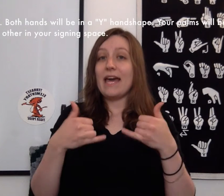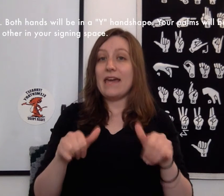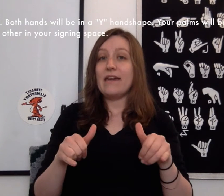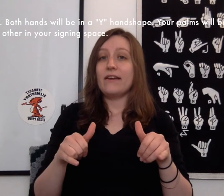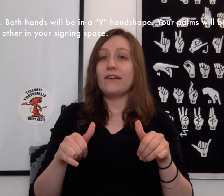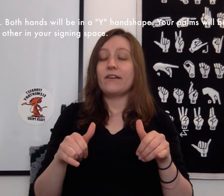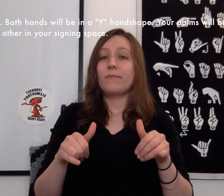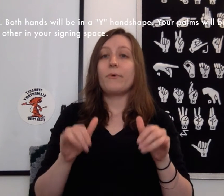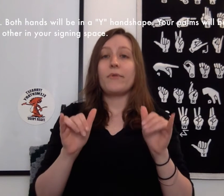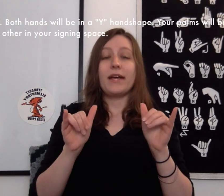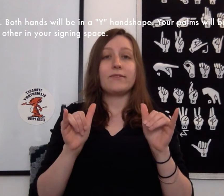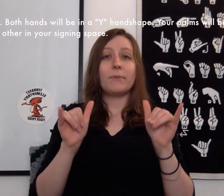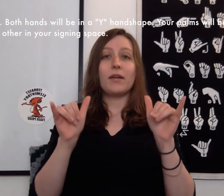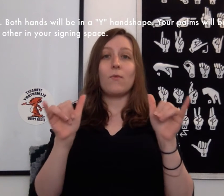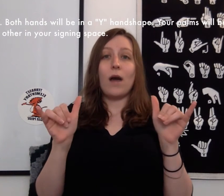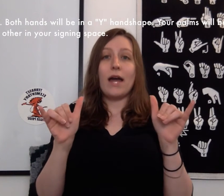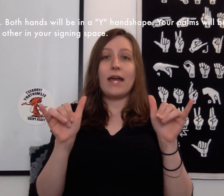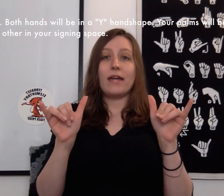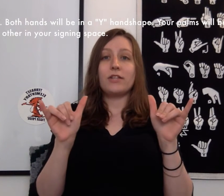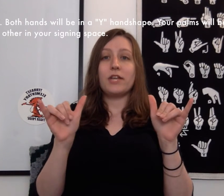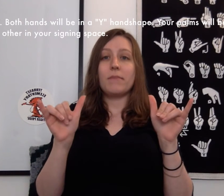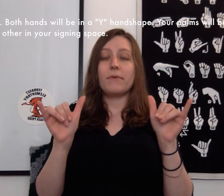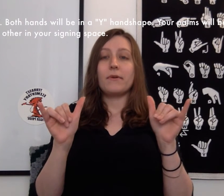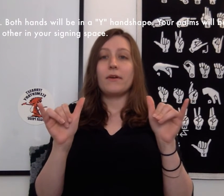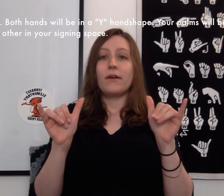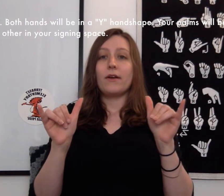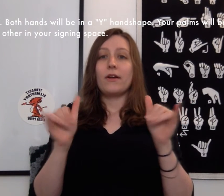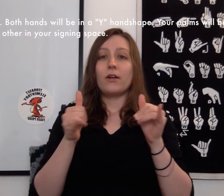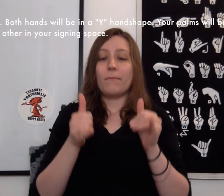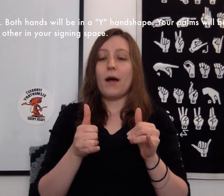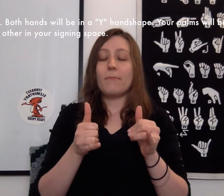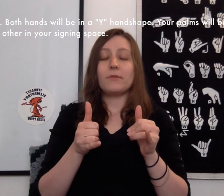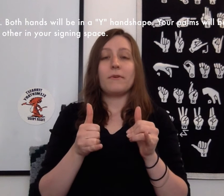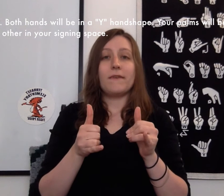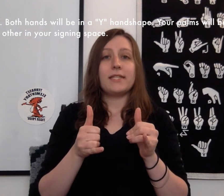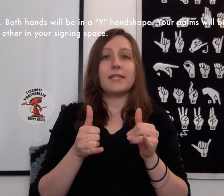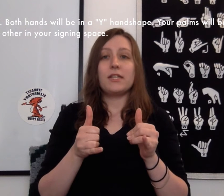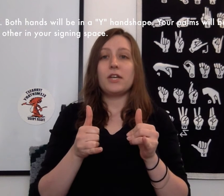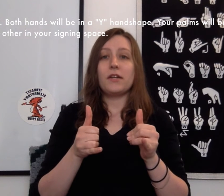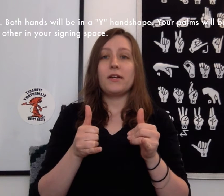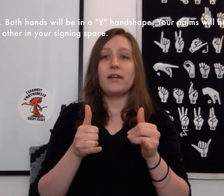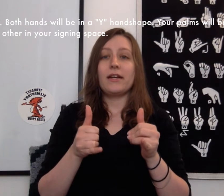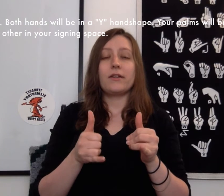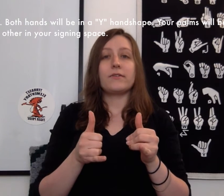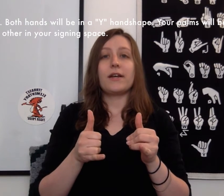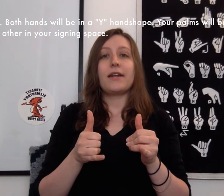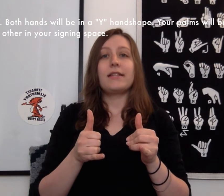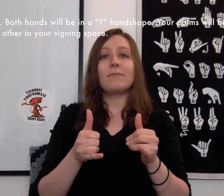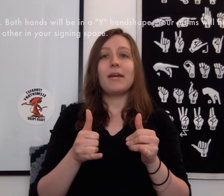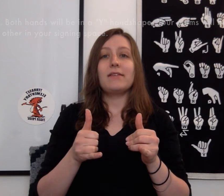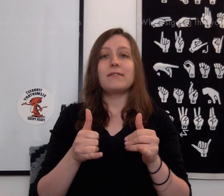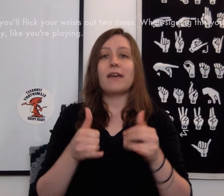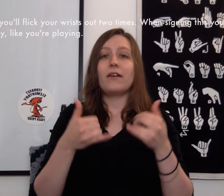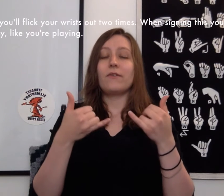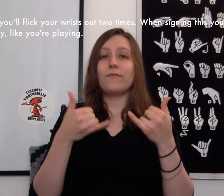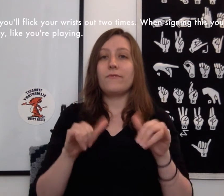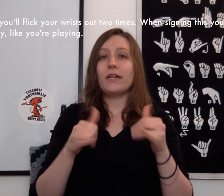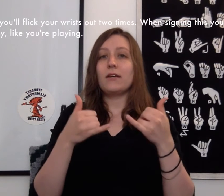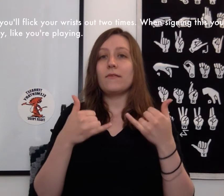Play, both hands will be in a Y handshape, your palms will be facing each other in your signing space, and you'll flick your